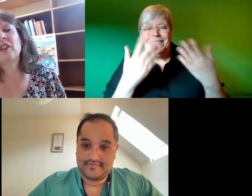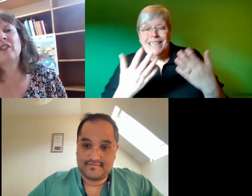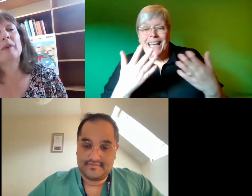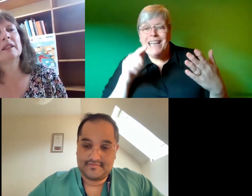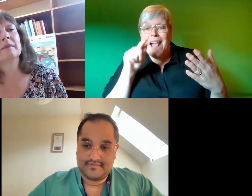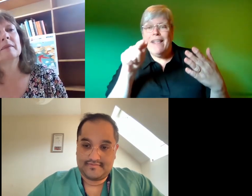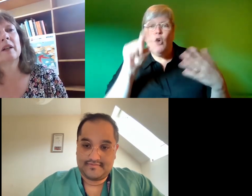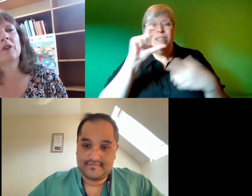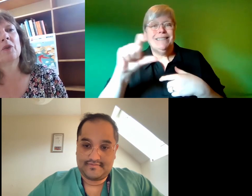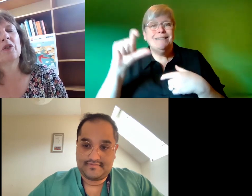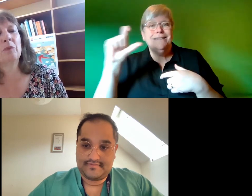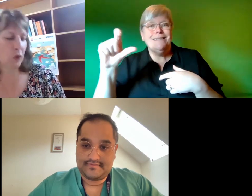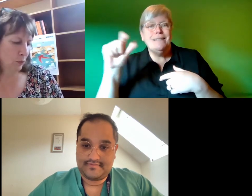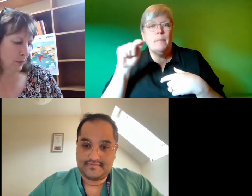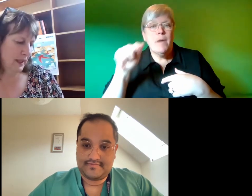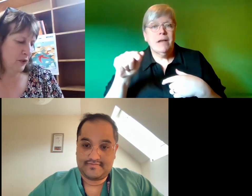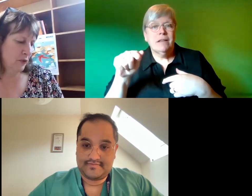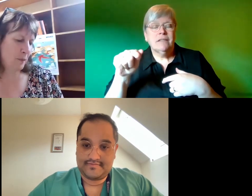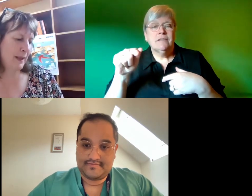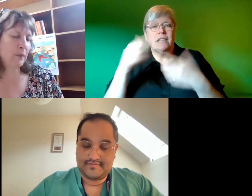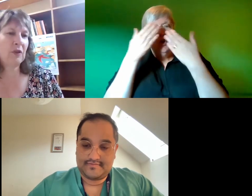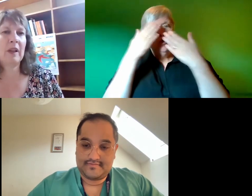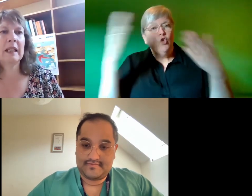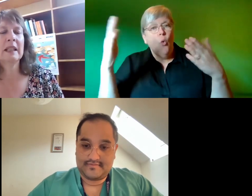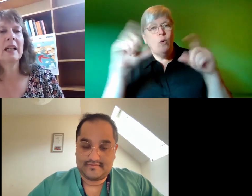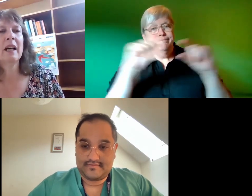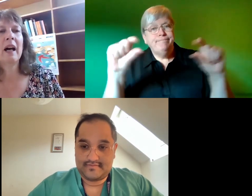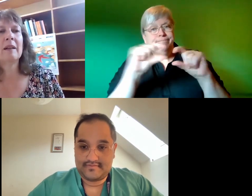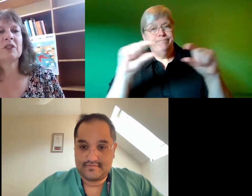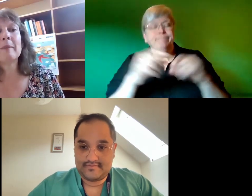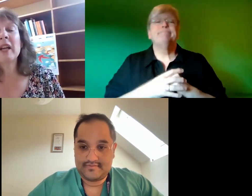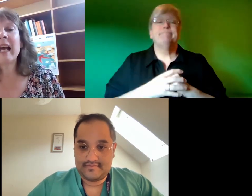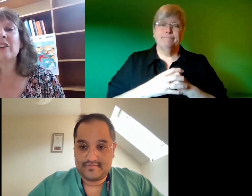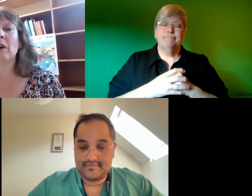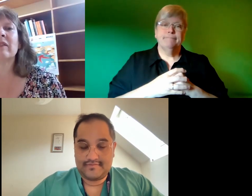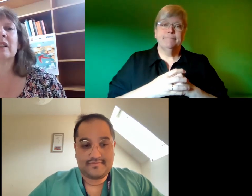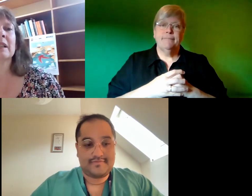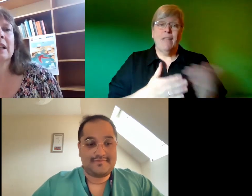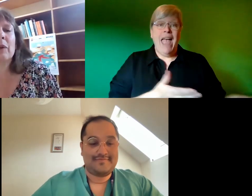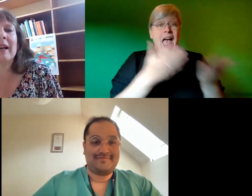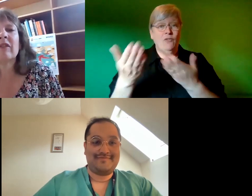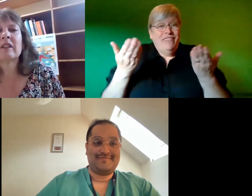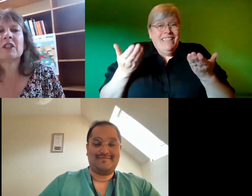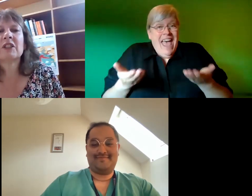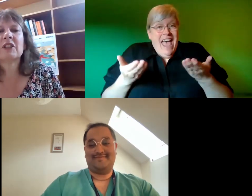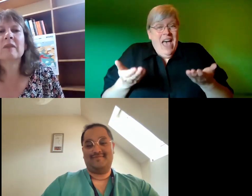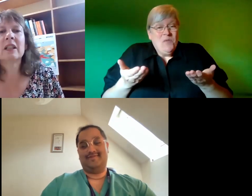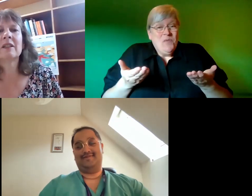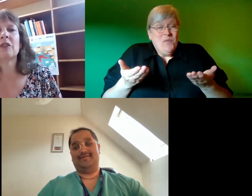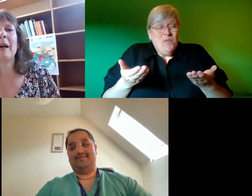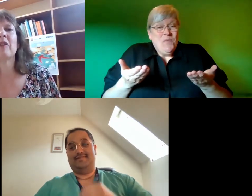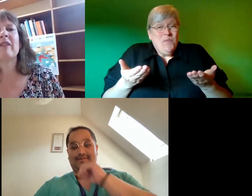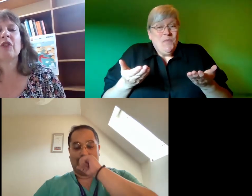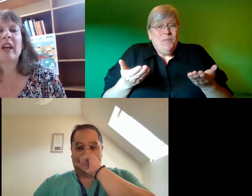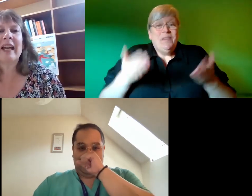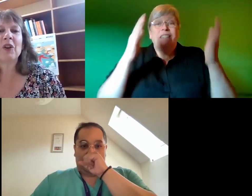click on the CC button on your Zoom toolbar and you should be able to do that. So I'm going to hand you over without further ado really